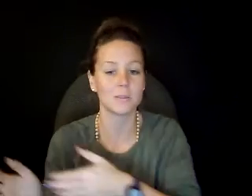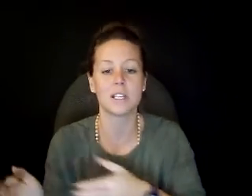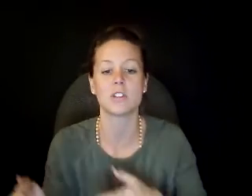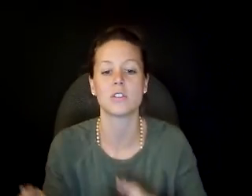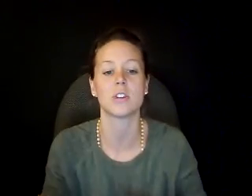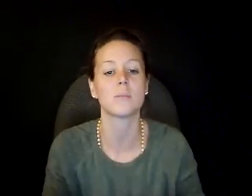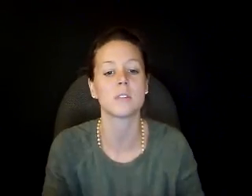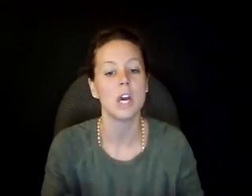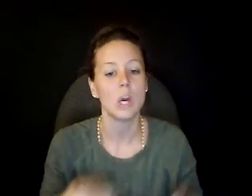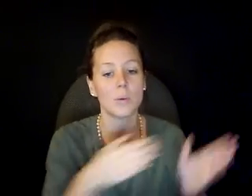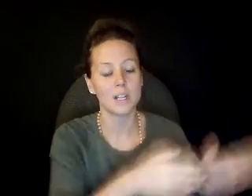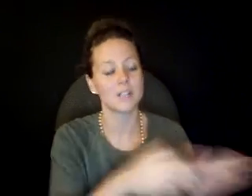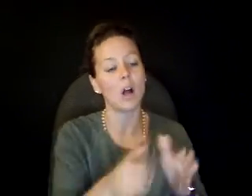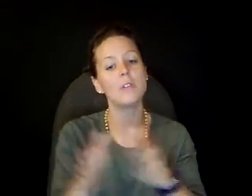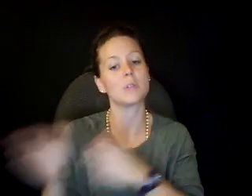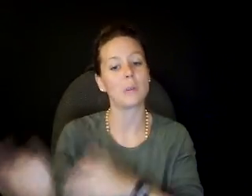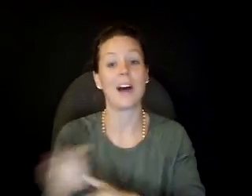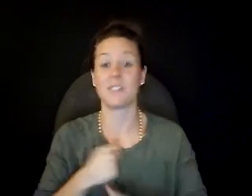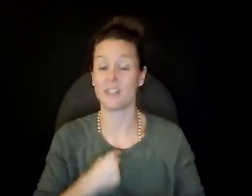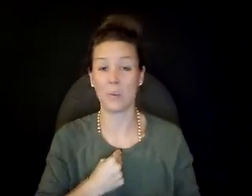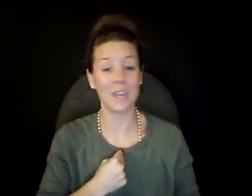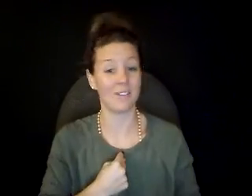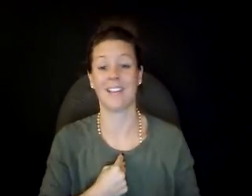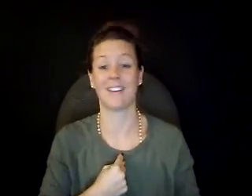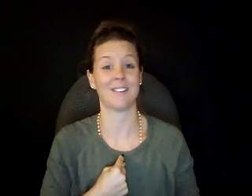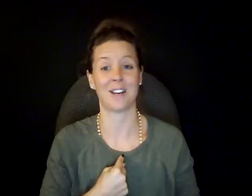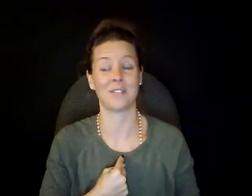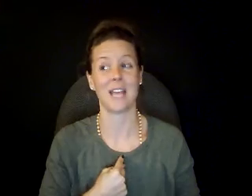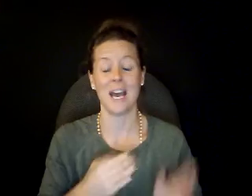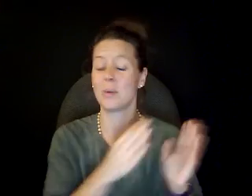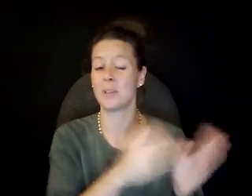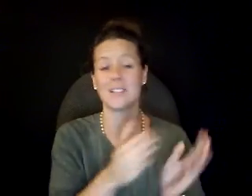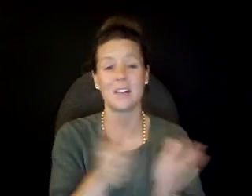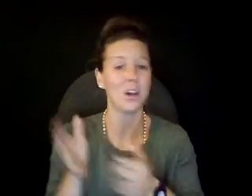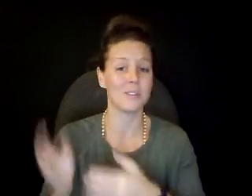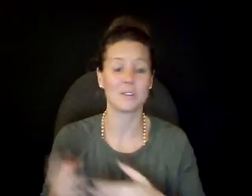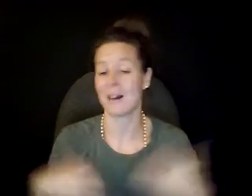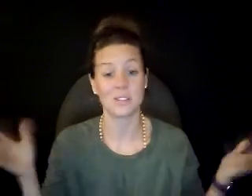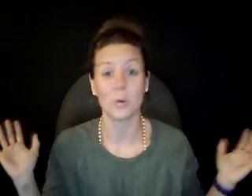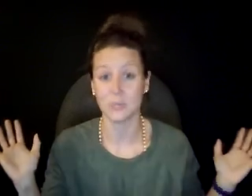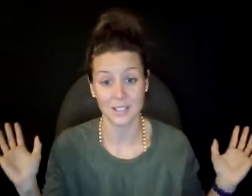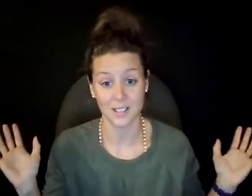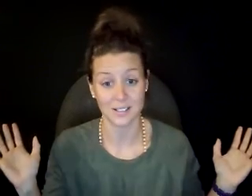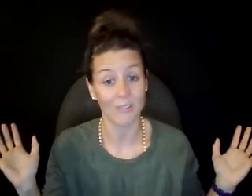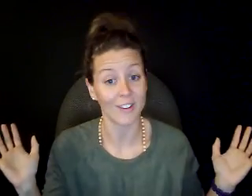relationships, we realize that all of those are paths that we have taken ourselves, and we realize that all of those paths only lead to suffering.